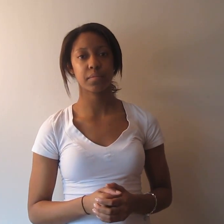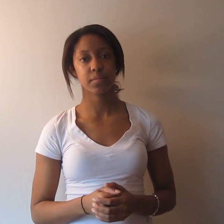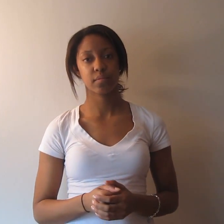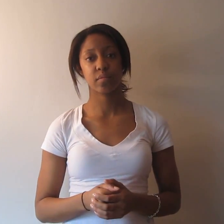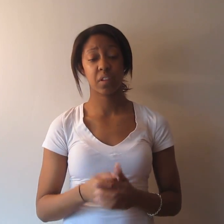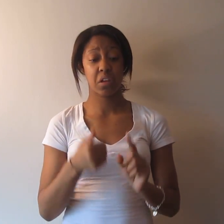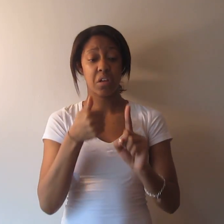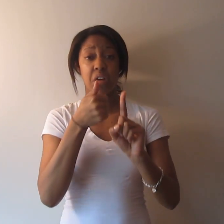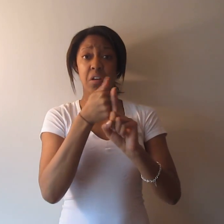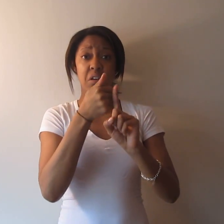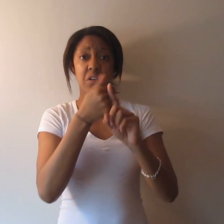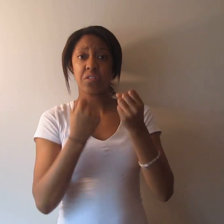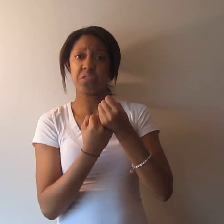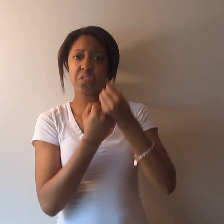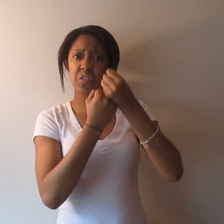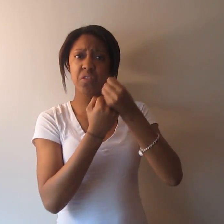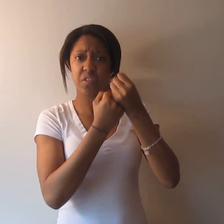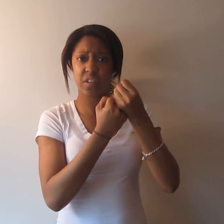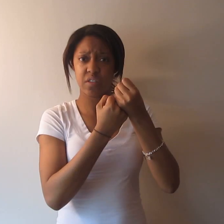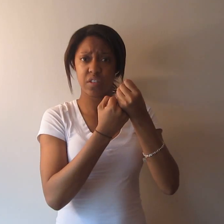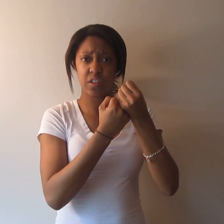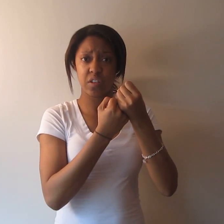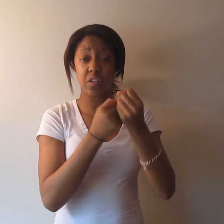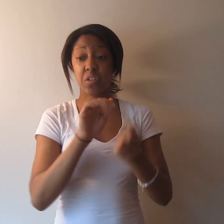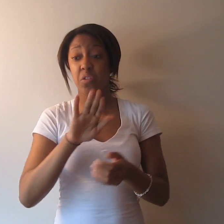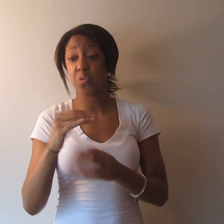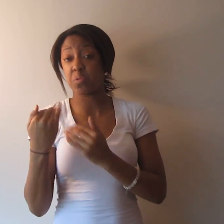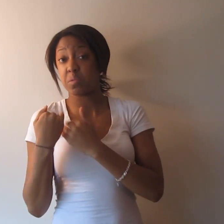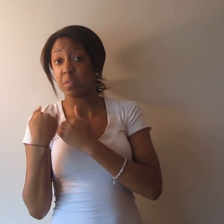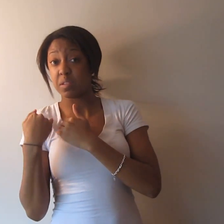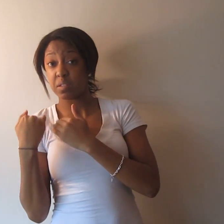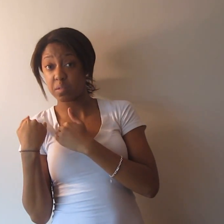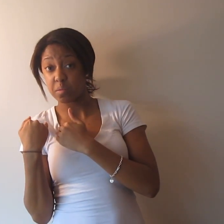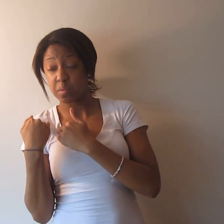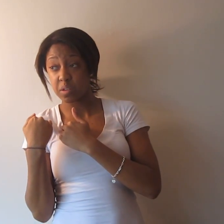Self-advocating and your responsibility as far as asking for the right type of accommodations.